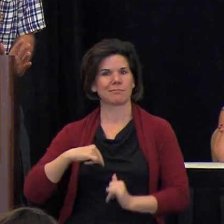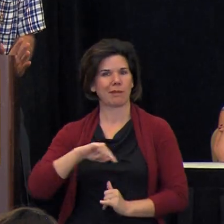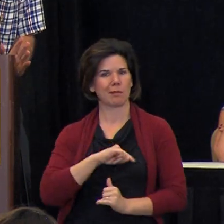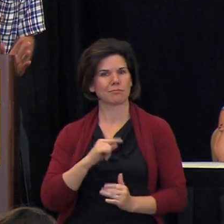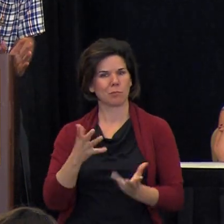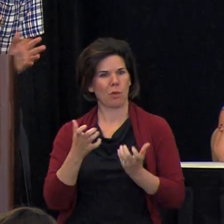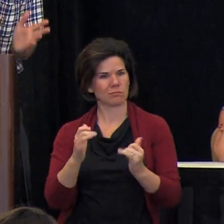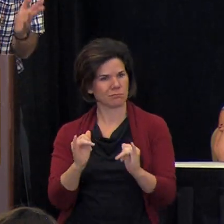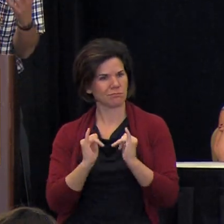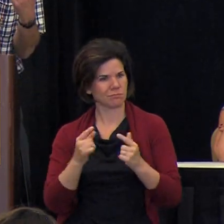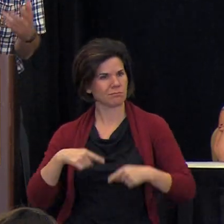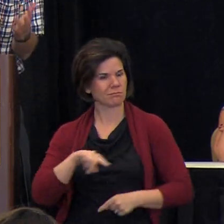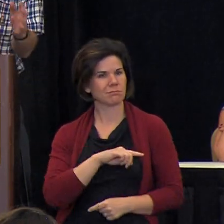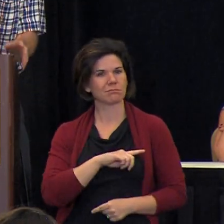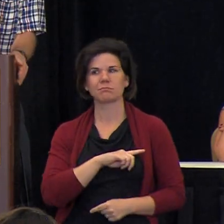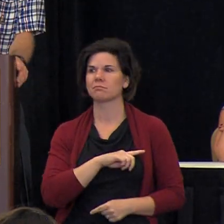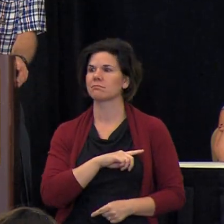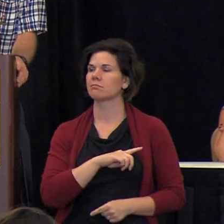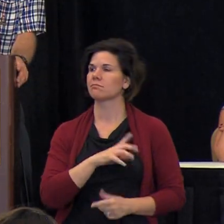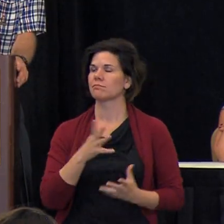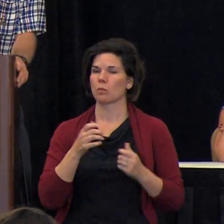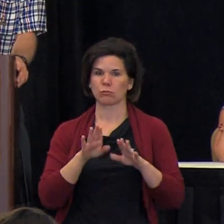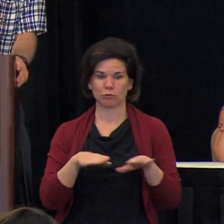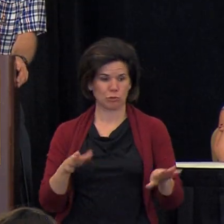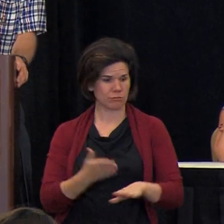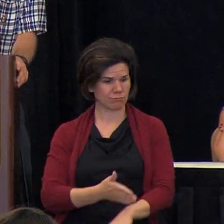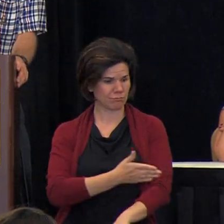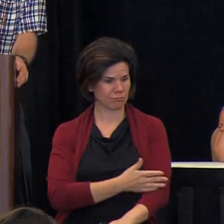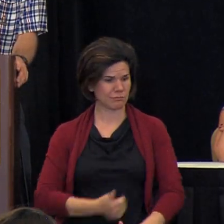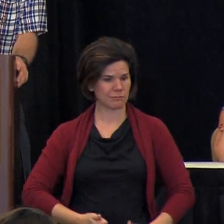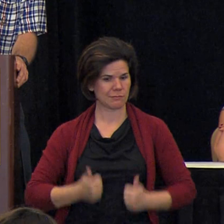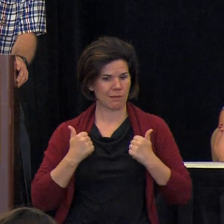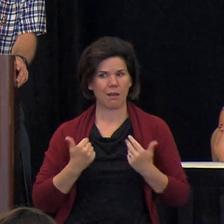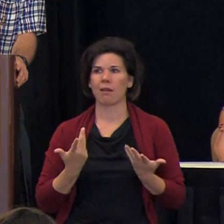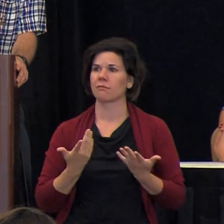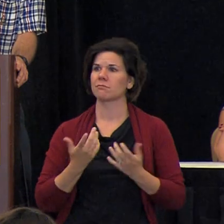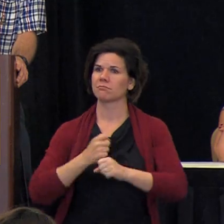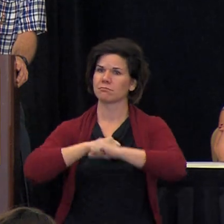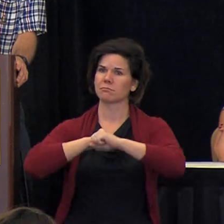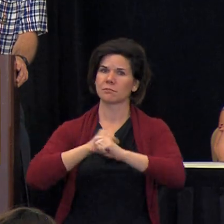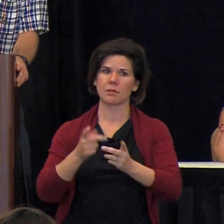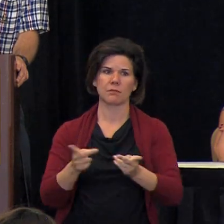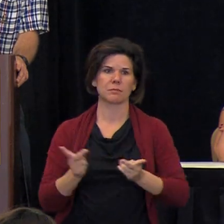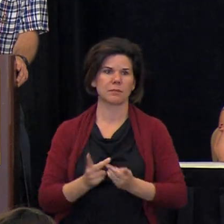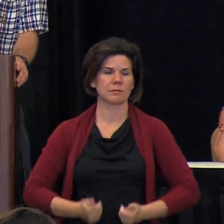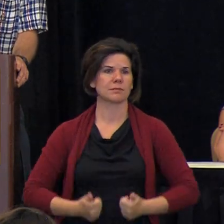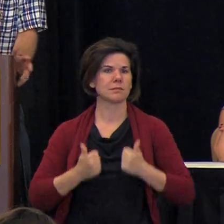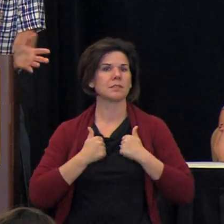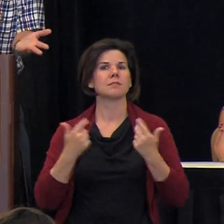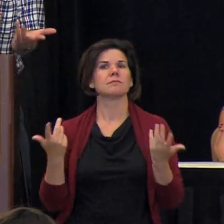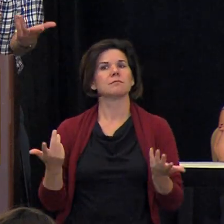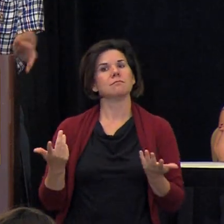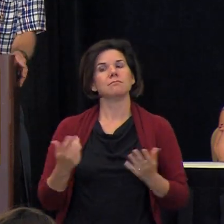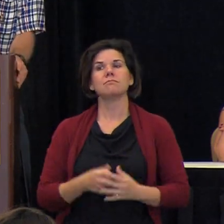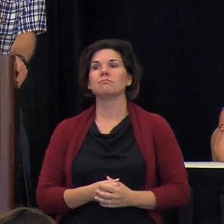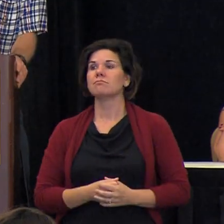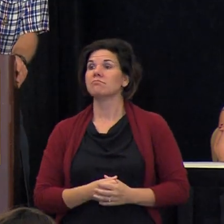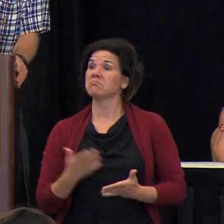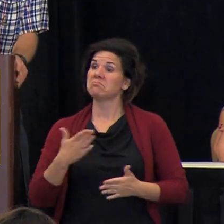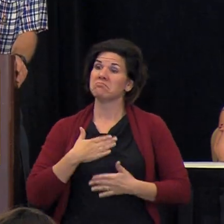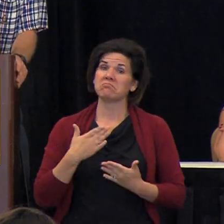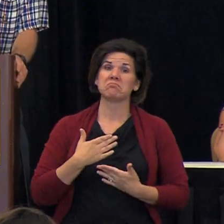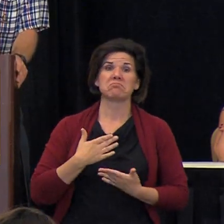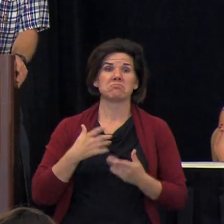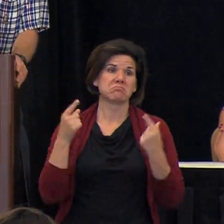things we do they want you know they want their kids to have a better life than they do they want to have a safe place to live they want they want happiness